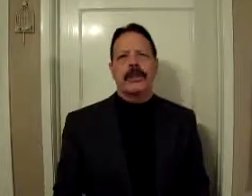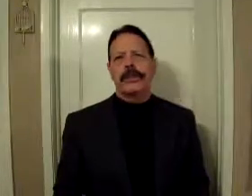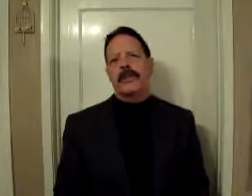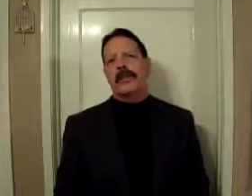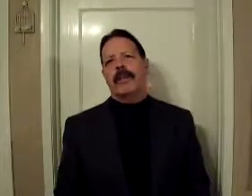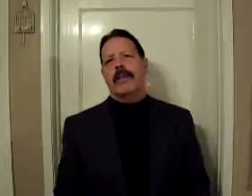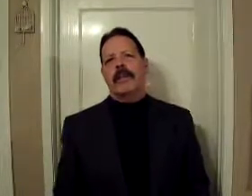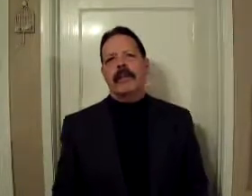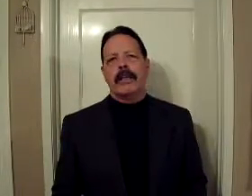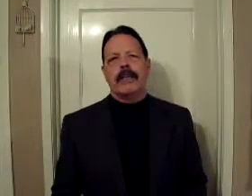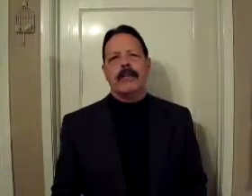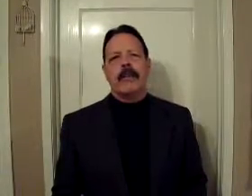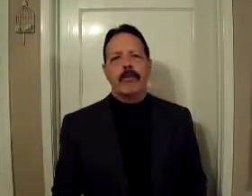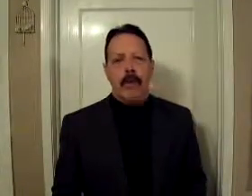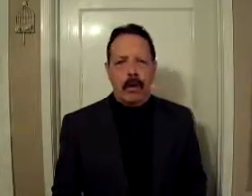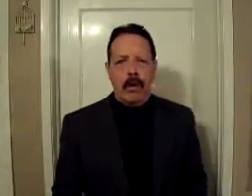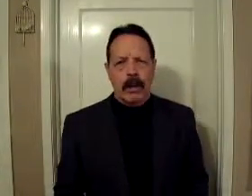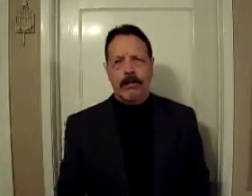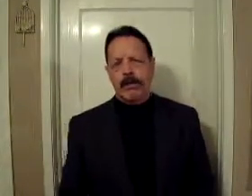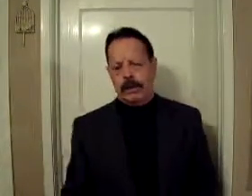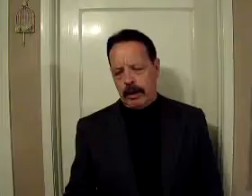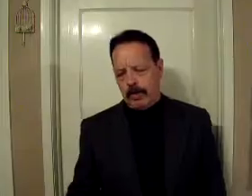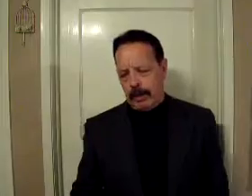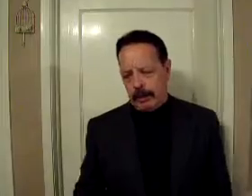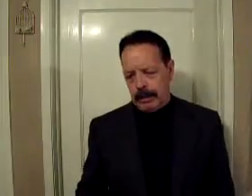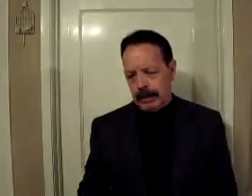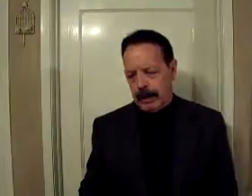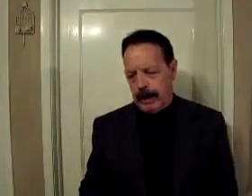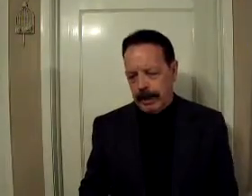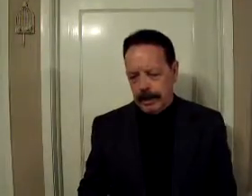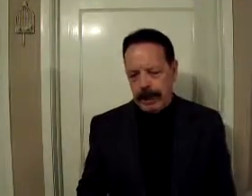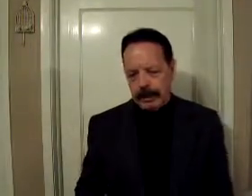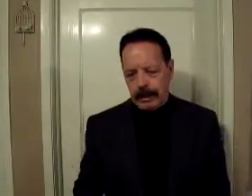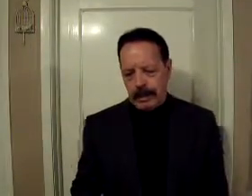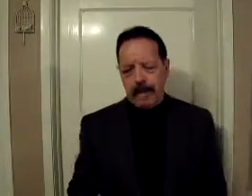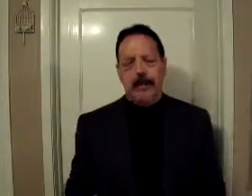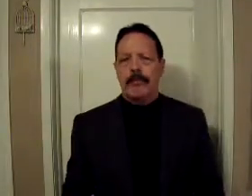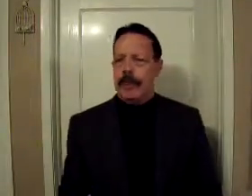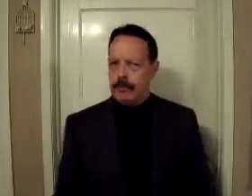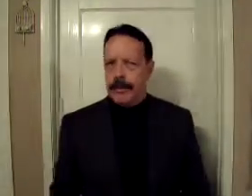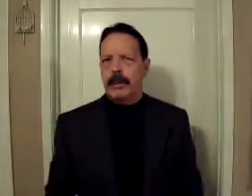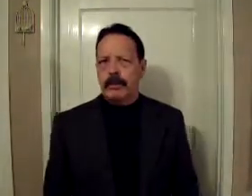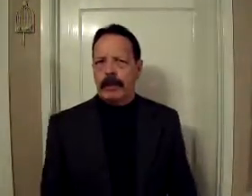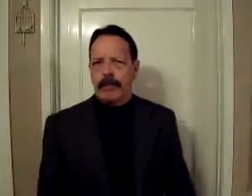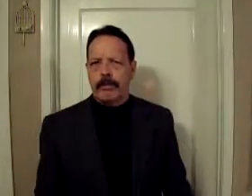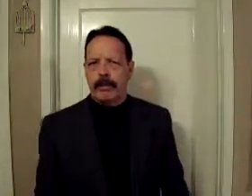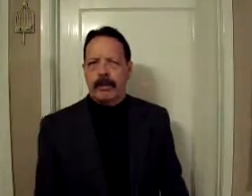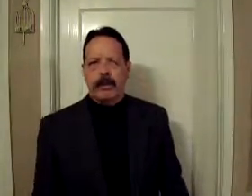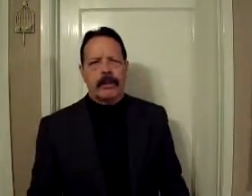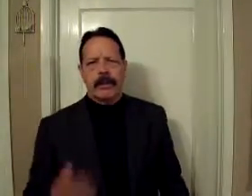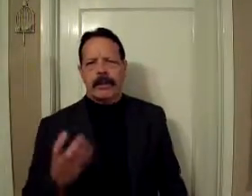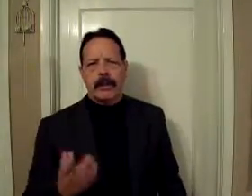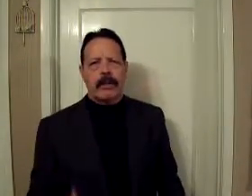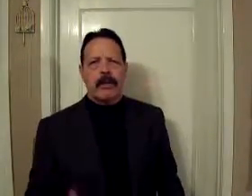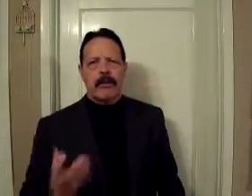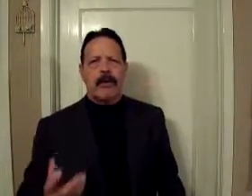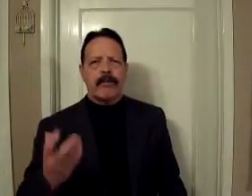received the reward of those that are blameless. And lastly, be at peace with Him. There is nothing more